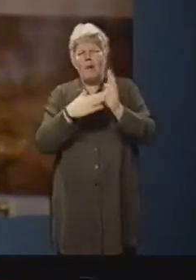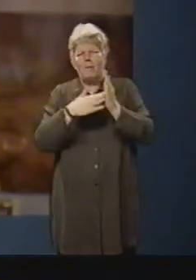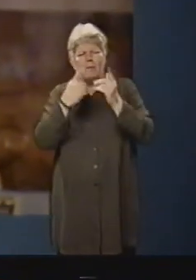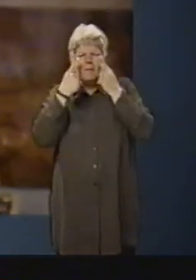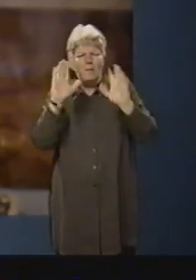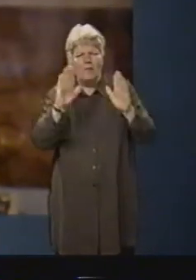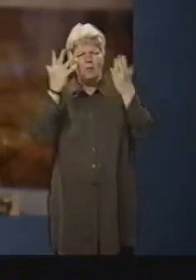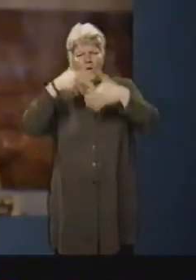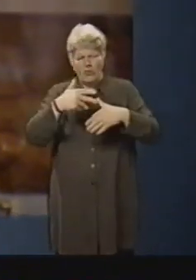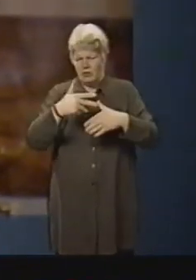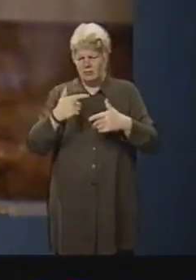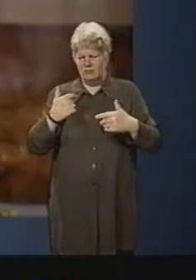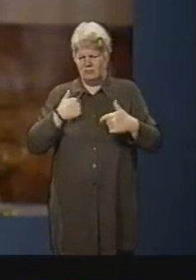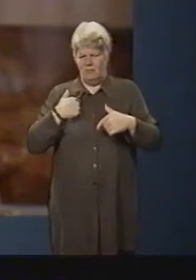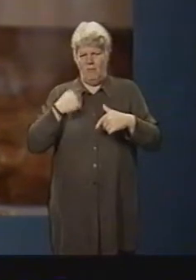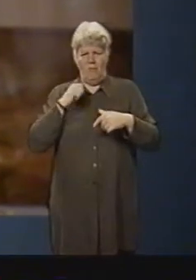had these needles.